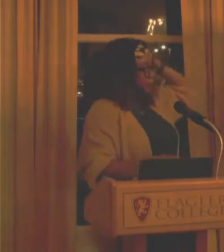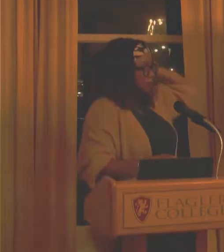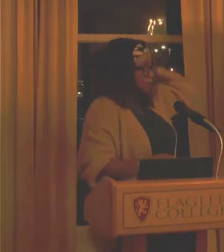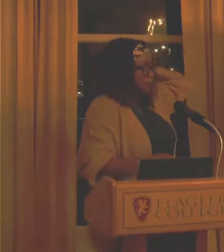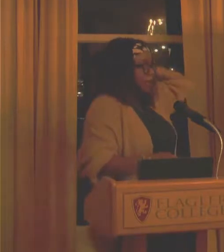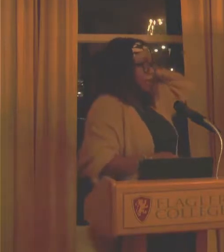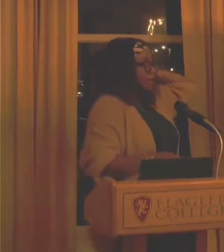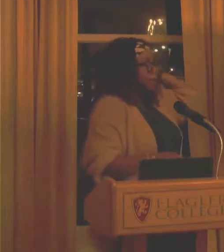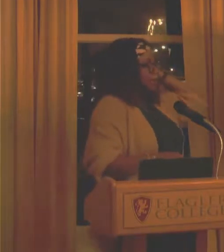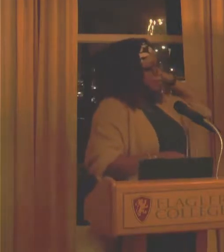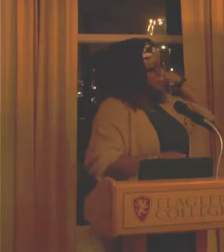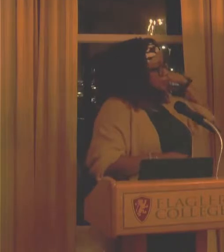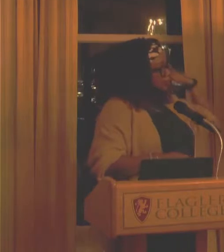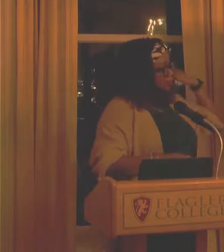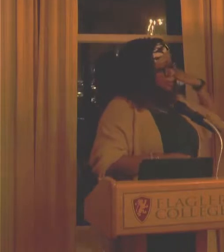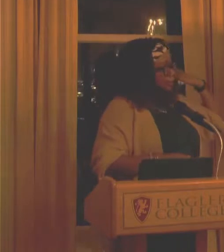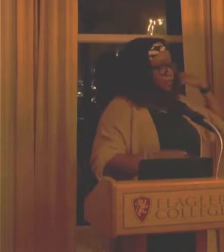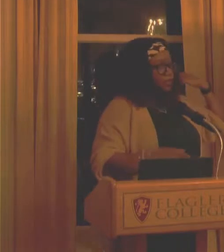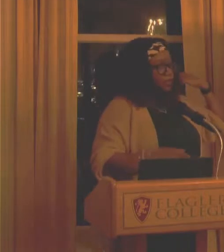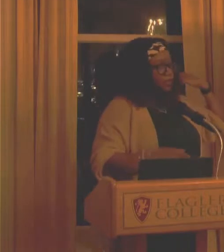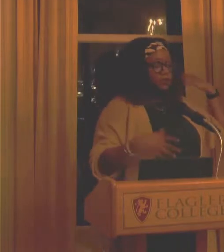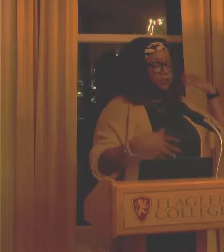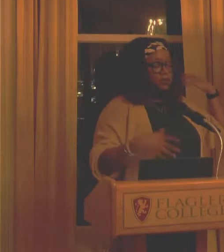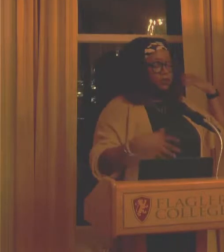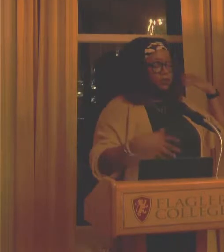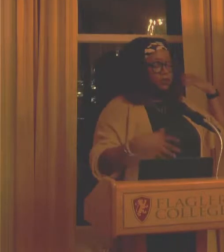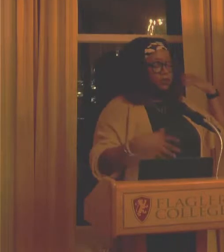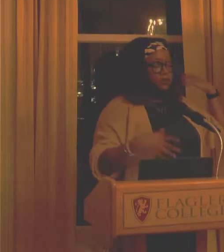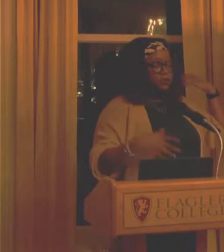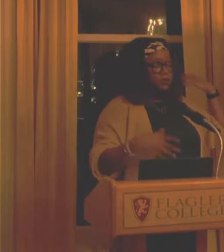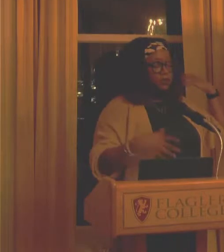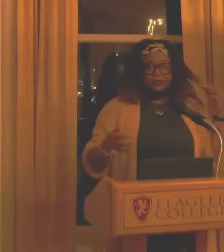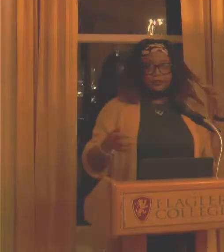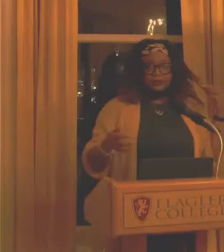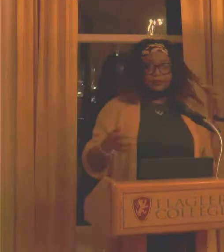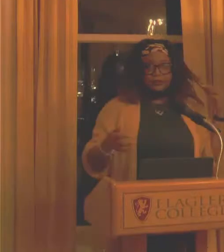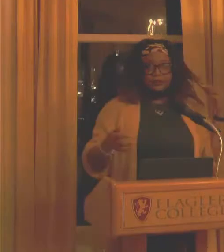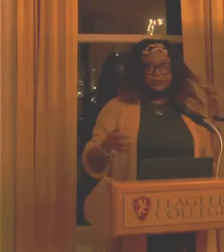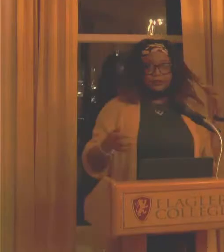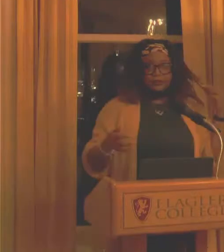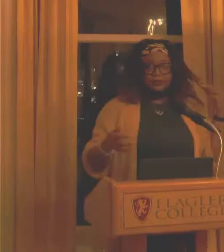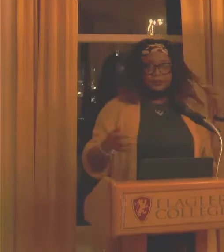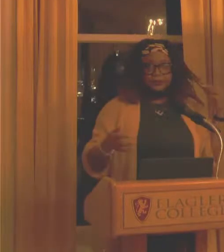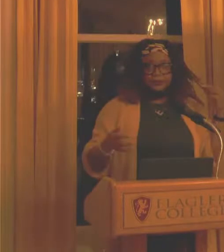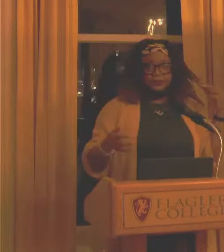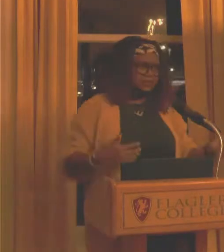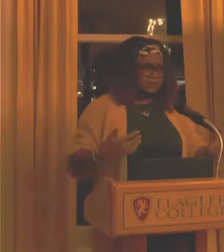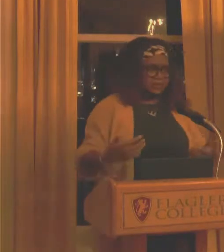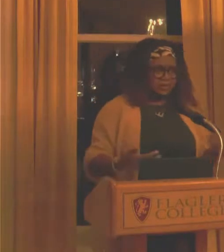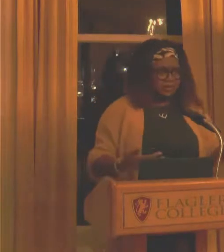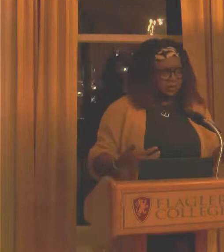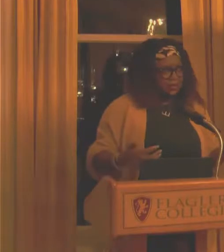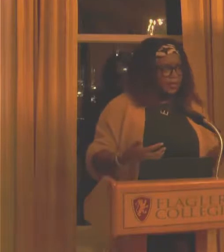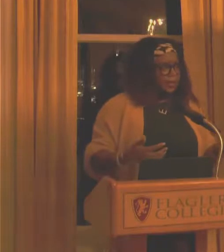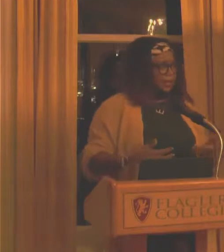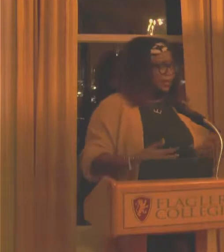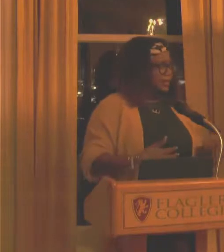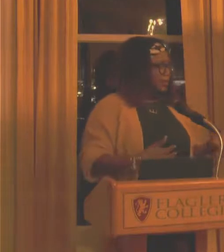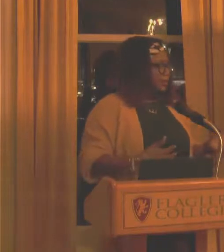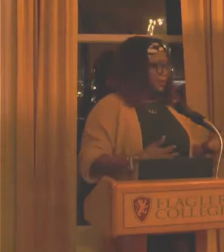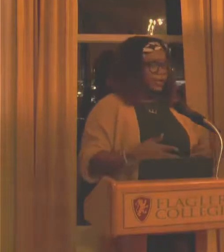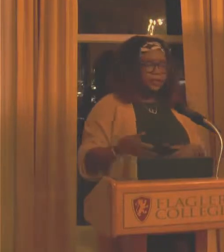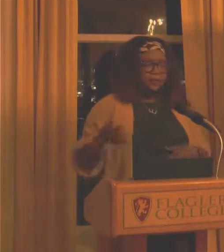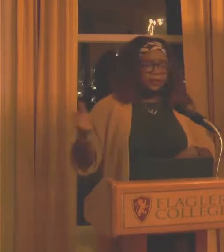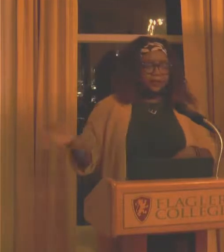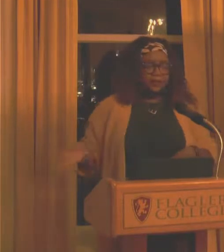song. And in that song, he tells the story of a young girl who kind of finds her way to the streets and